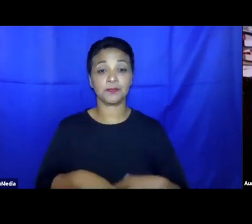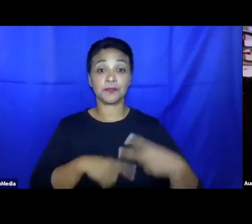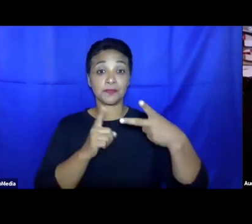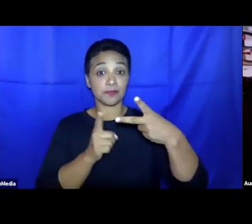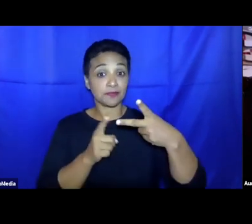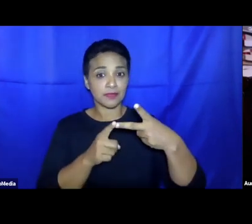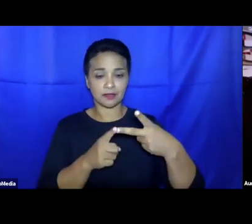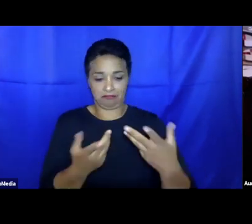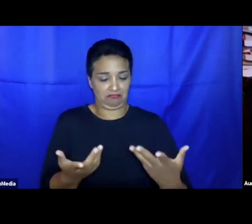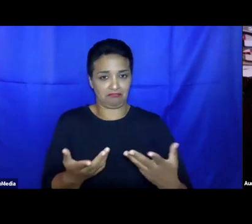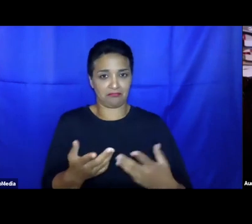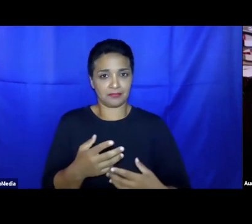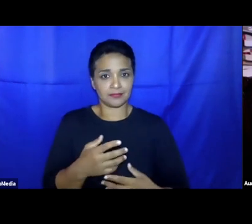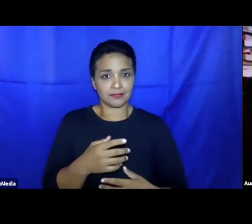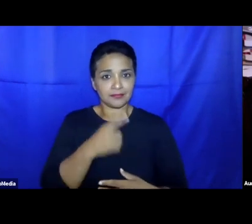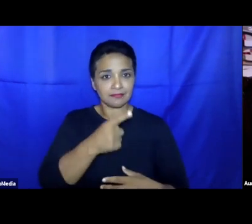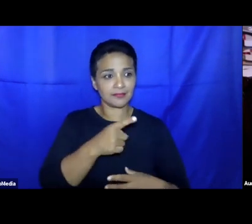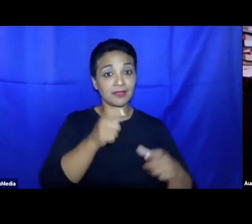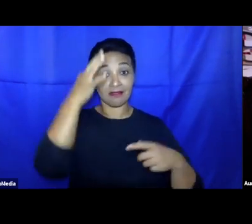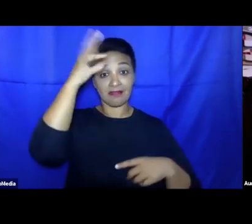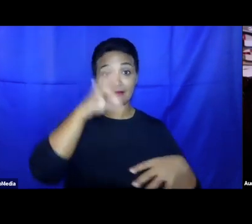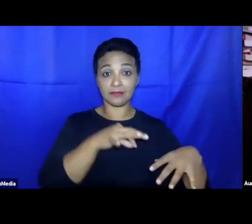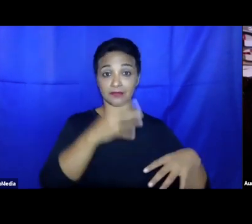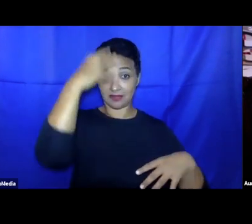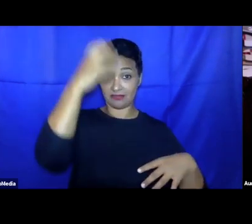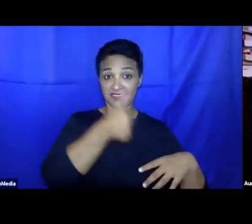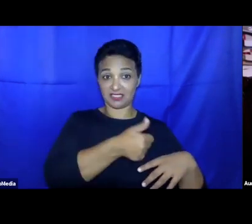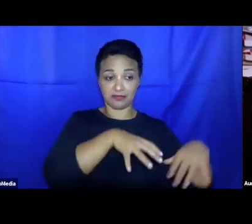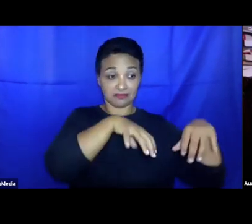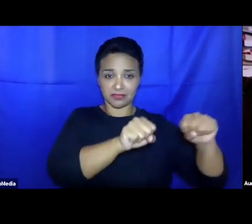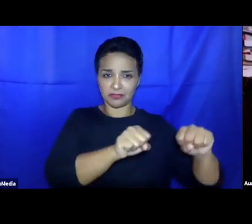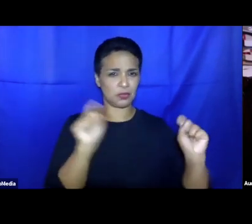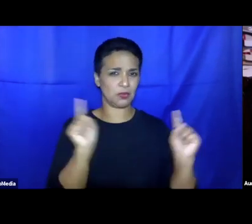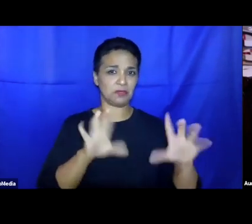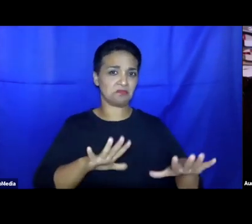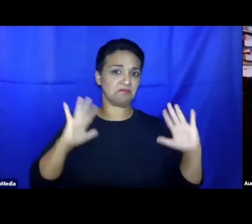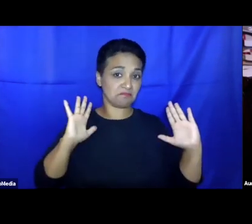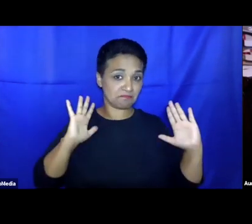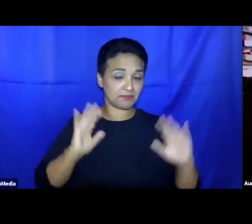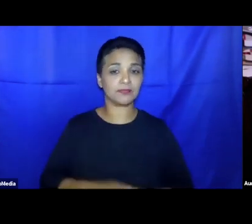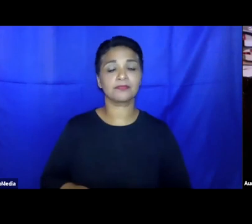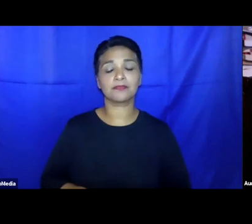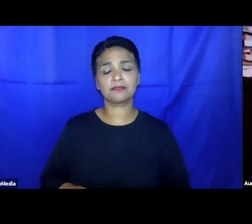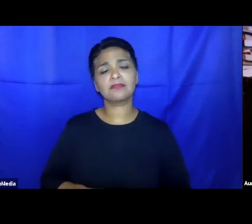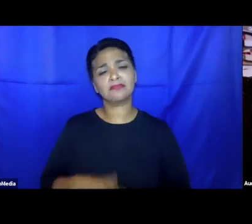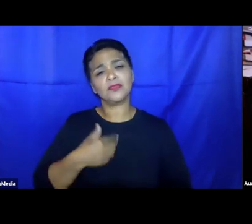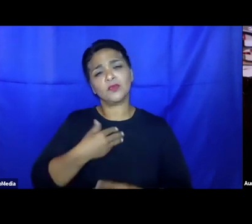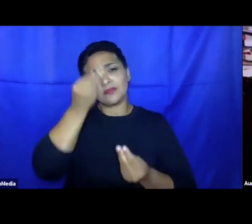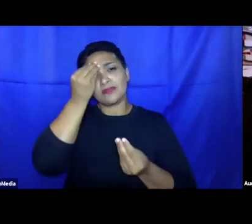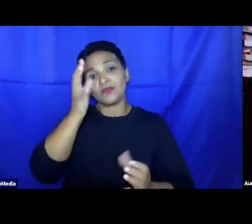to get any take up on it. And I would say, in Canada, there has always been a